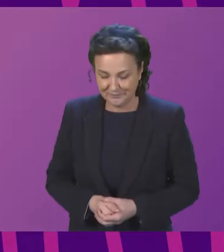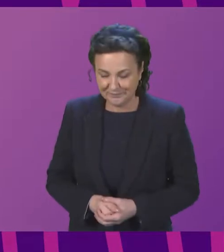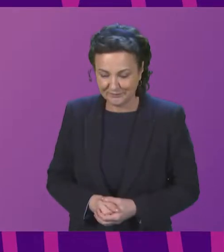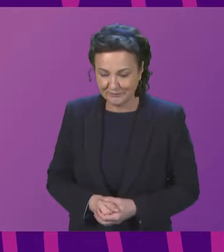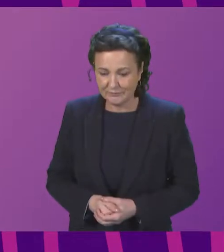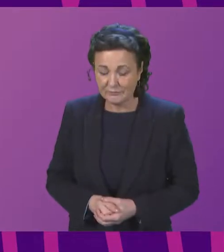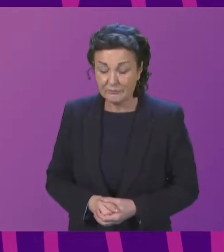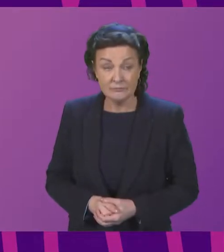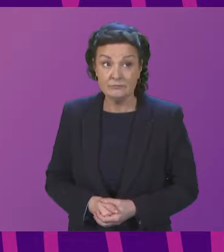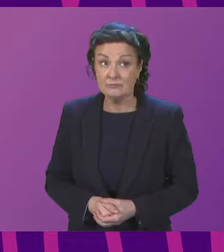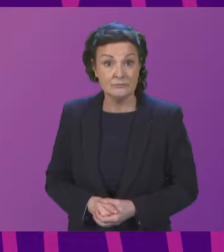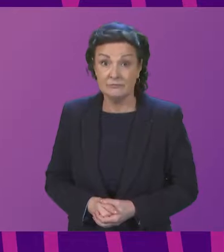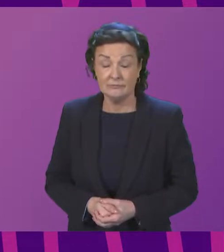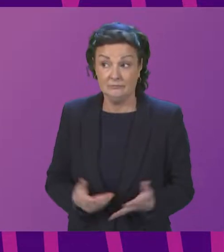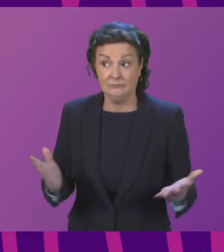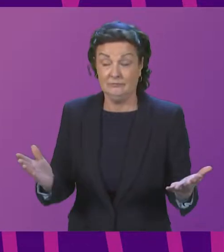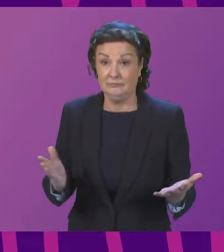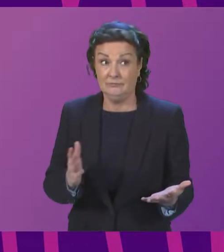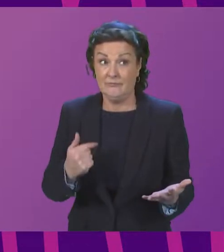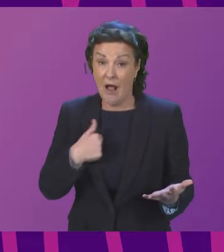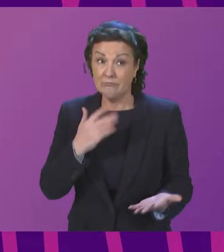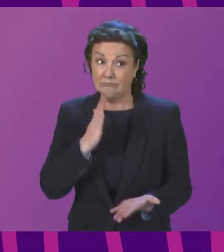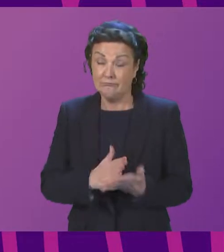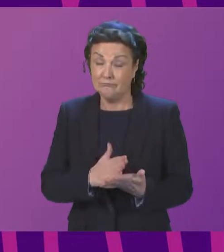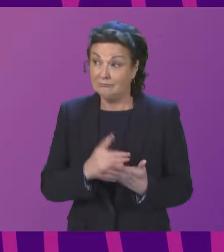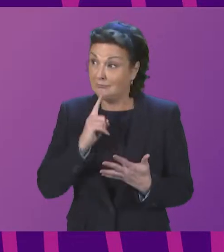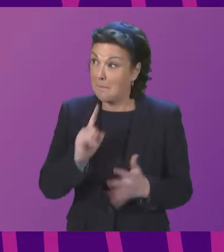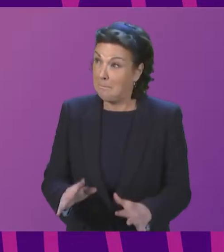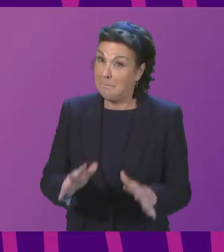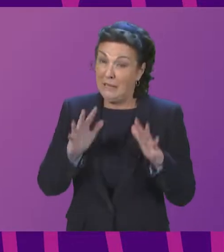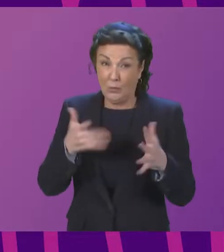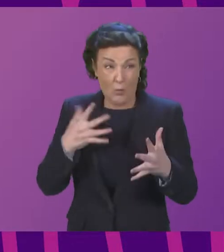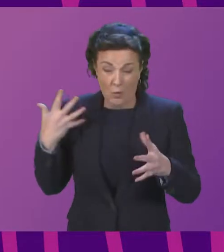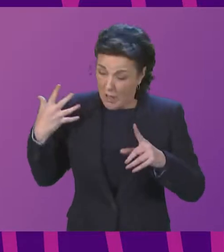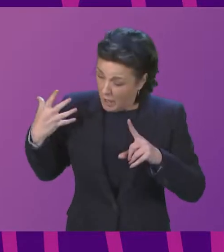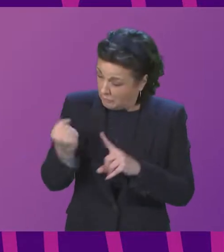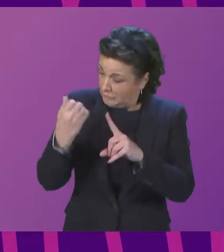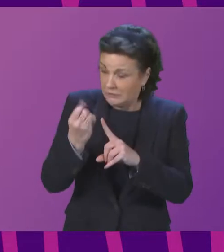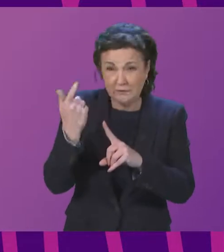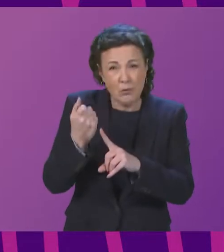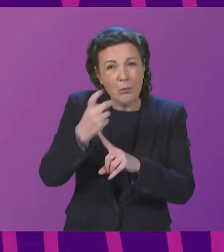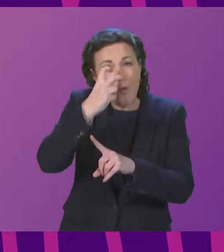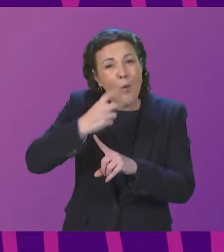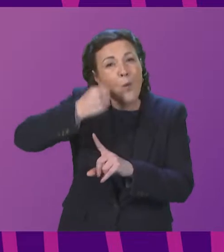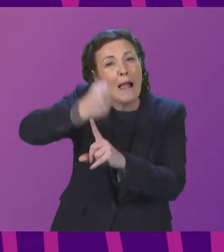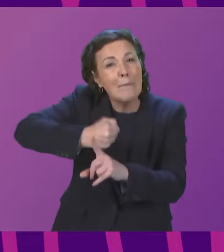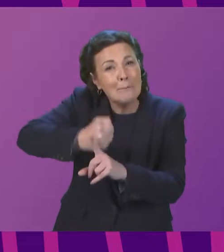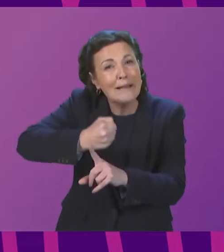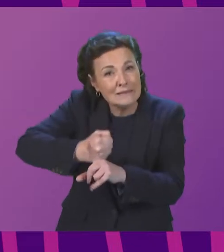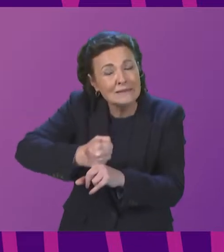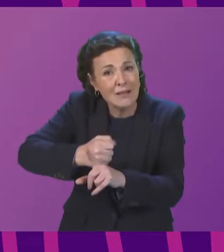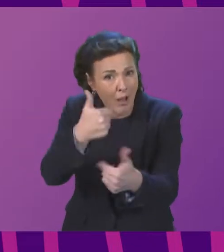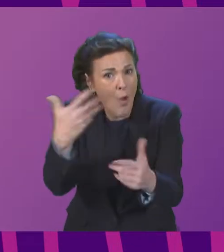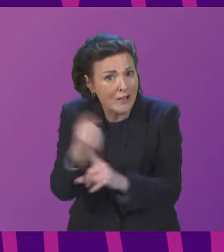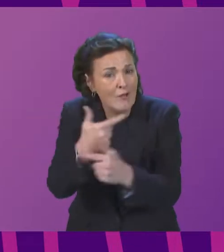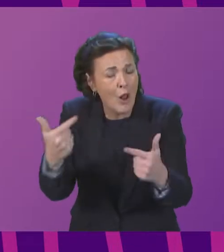I'm amazed at what has already been achieved through the campaigns in the past but it would appear that lessons haven't really